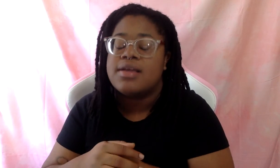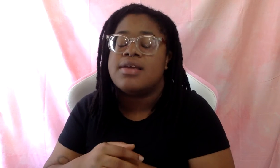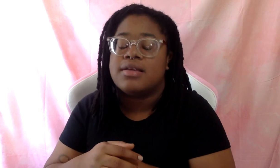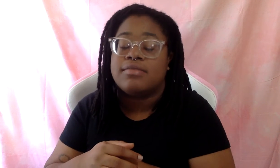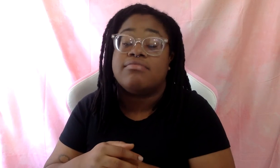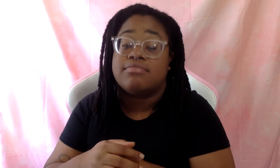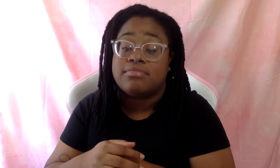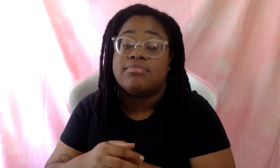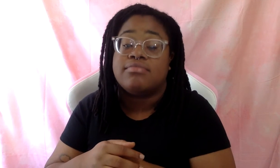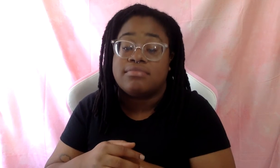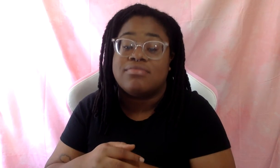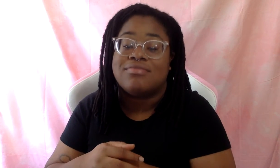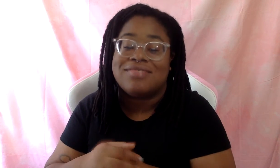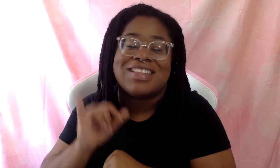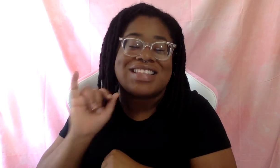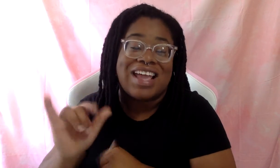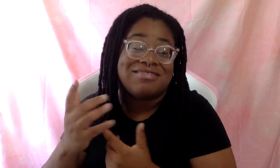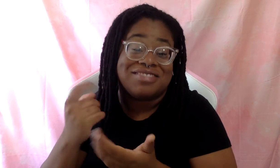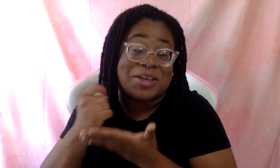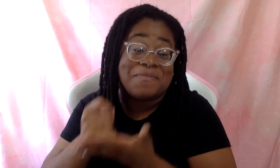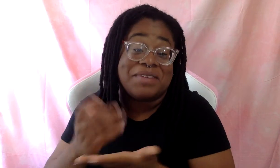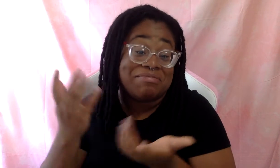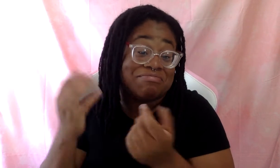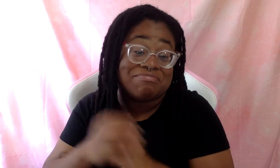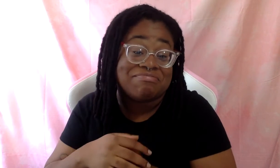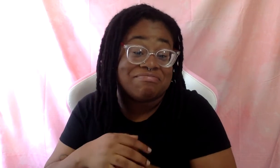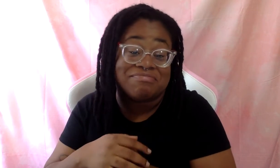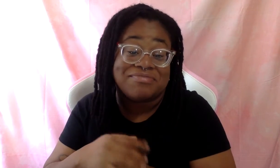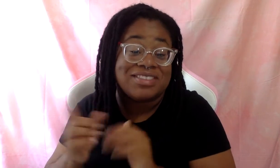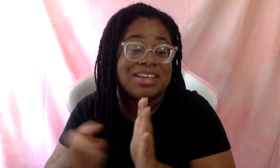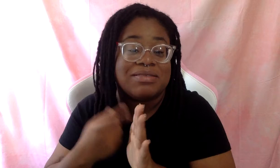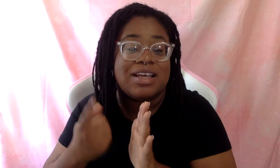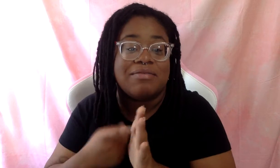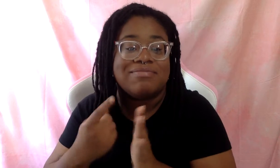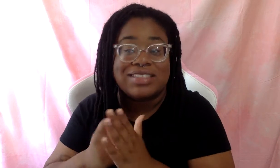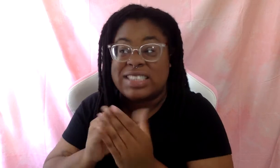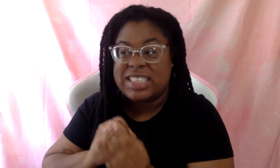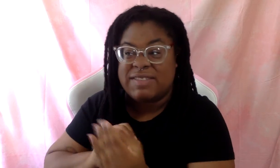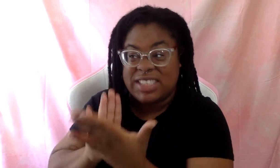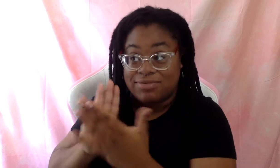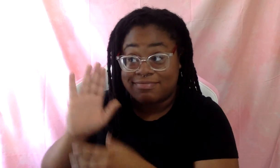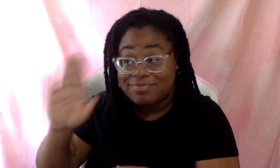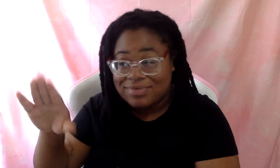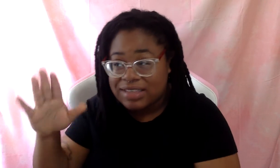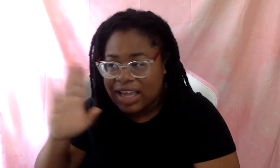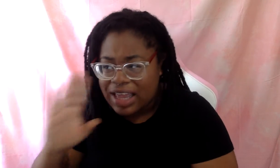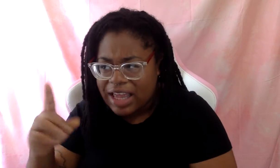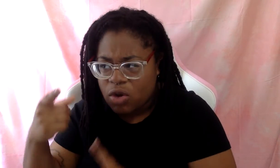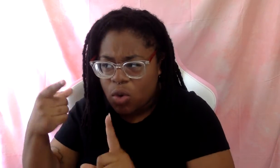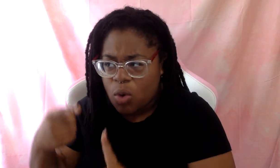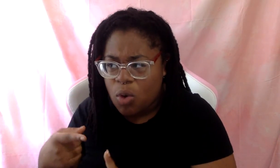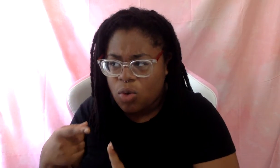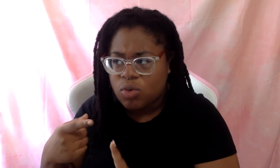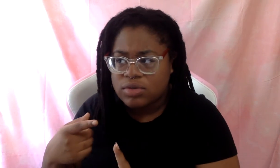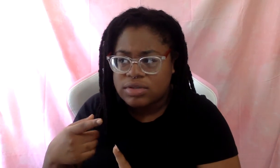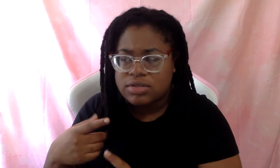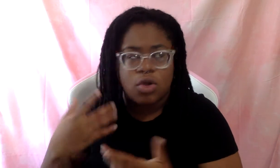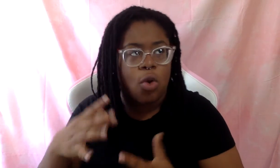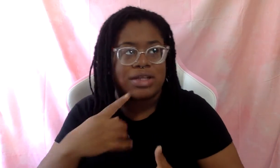then it's, it really is like therapy. Sometimes it's confrontational. Hey, you said your goals. By the way, we've already set our goals, right? Because that's